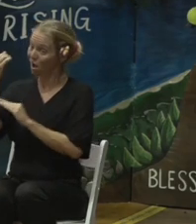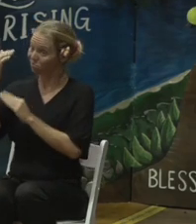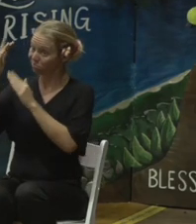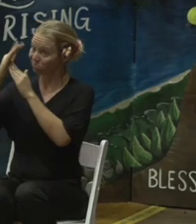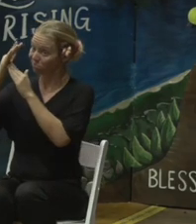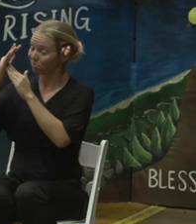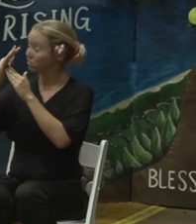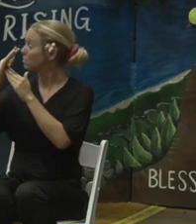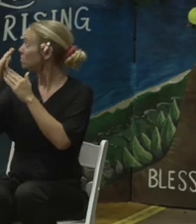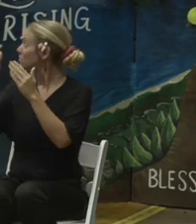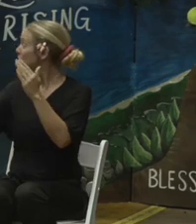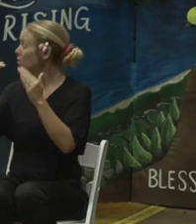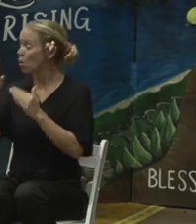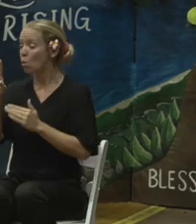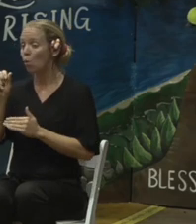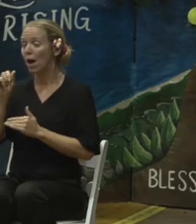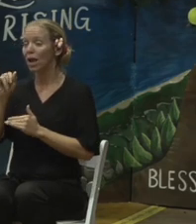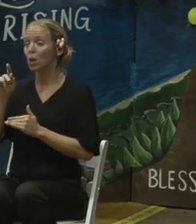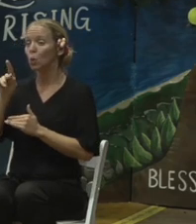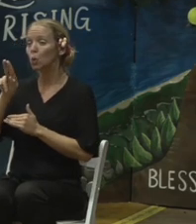Wahikuli ranked number two.